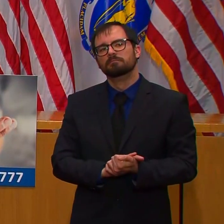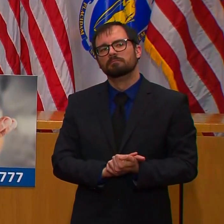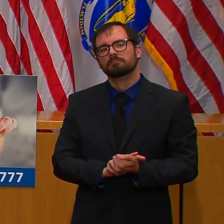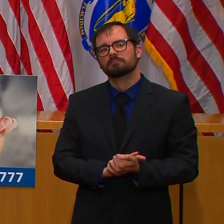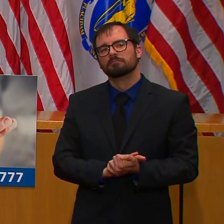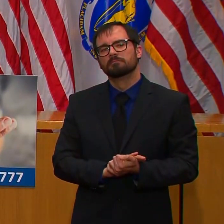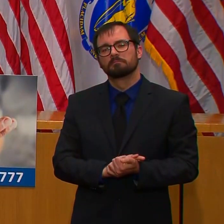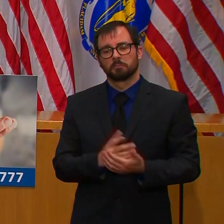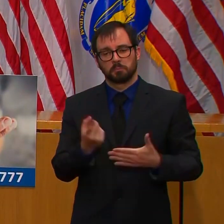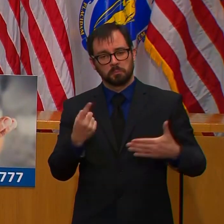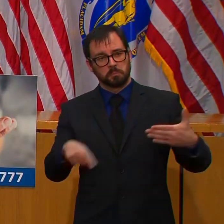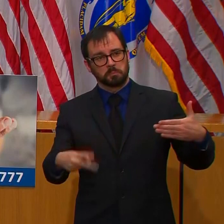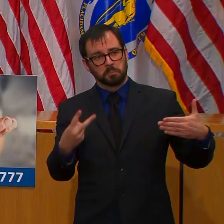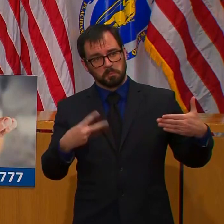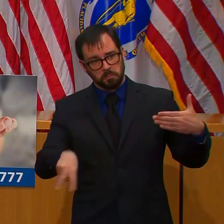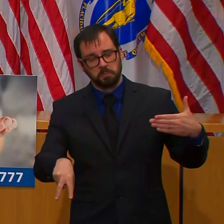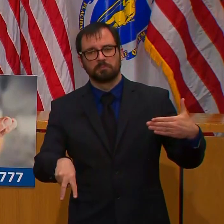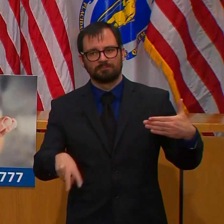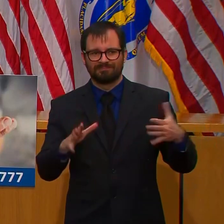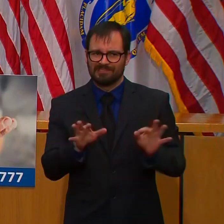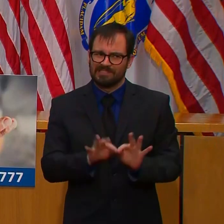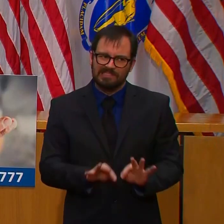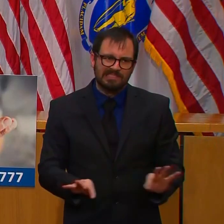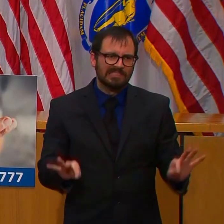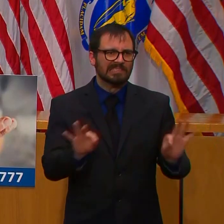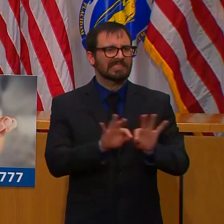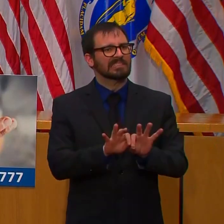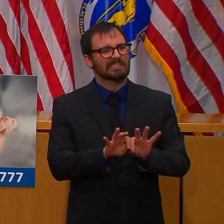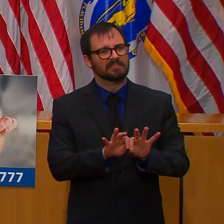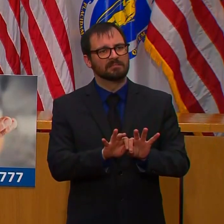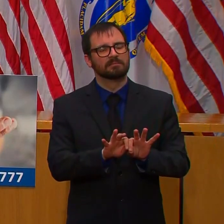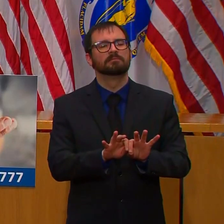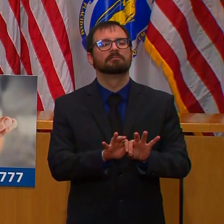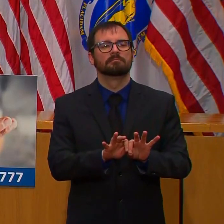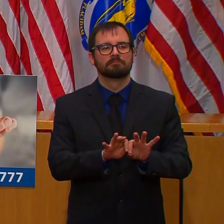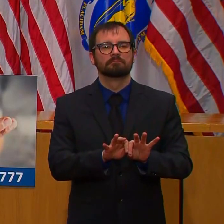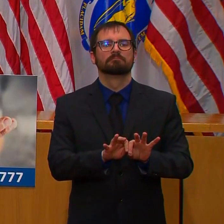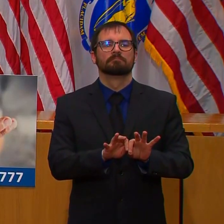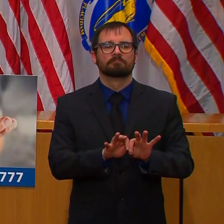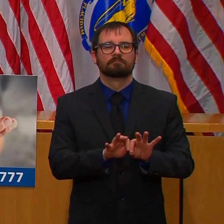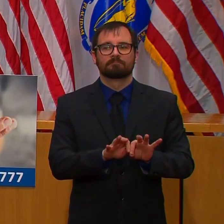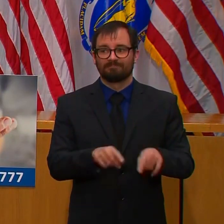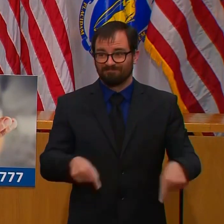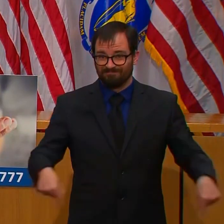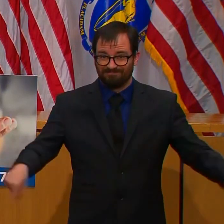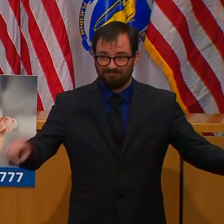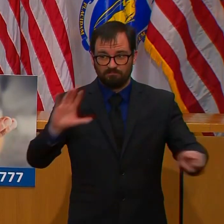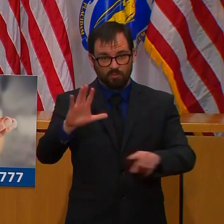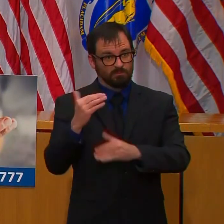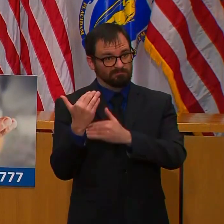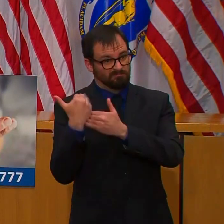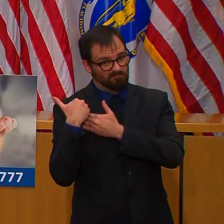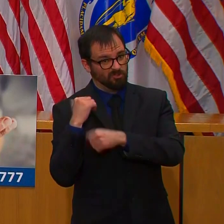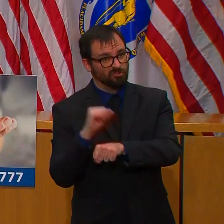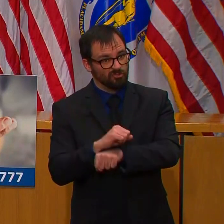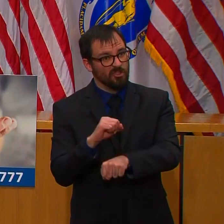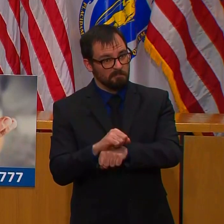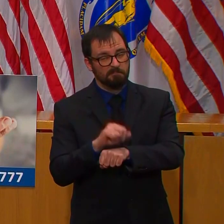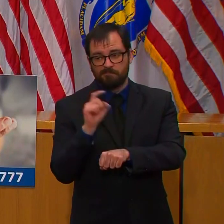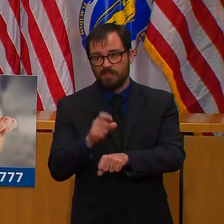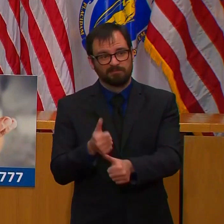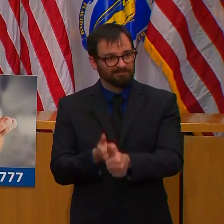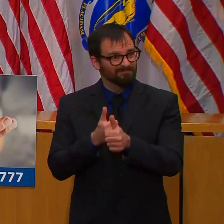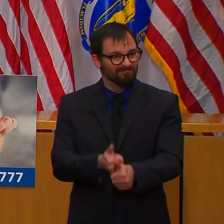play their part. People need to stay home as much as possible. Follow the essential business orders we've put in